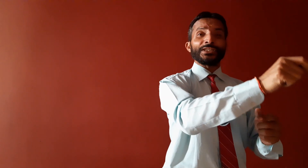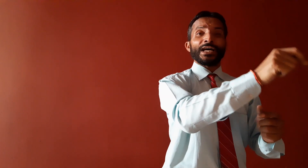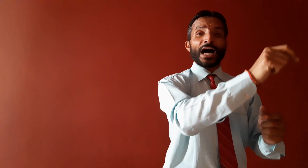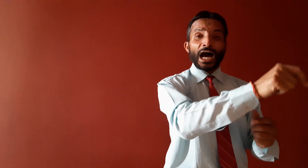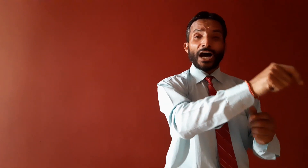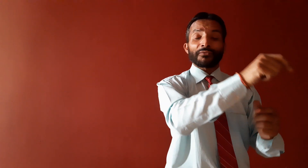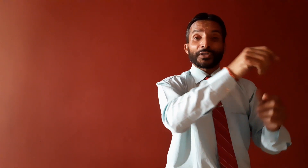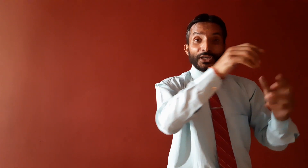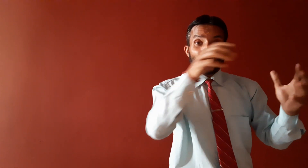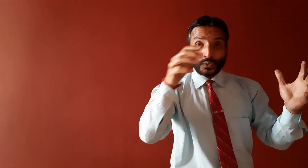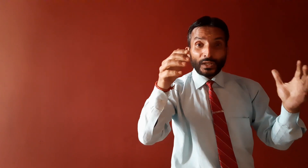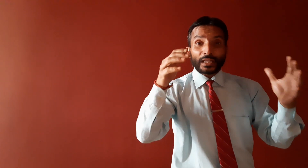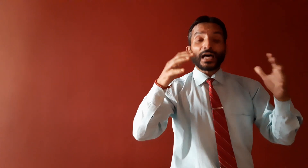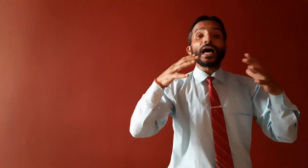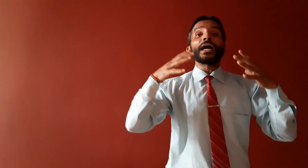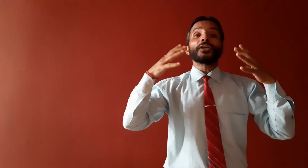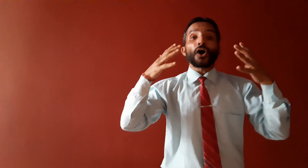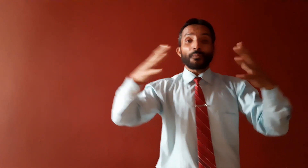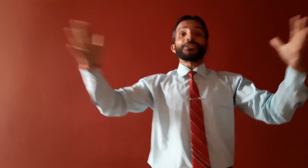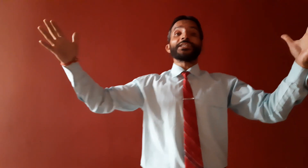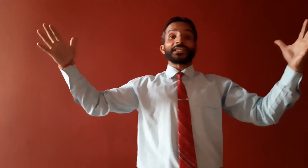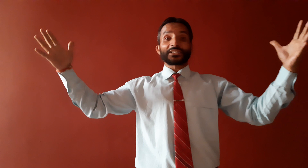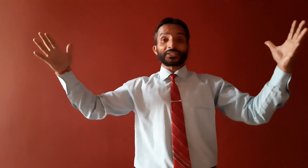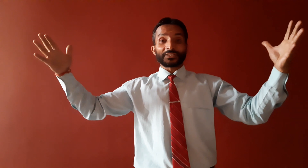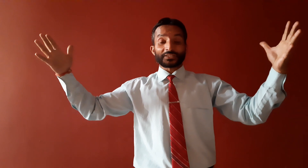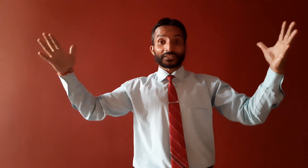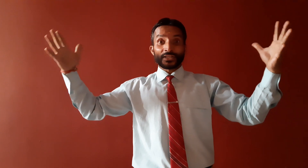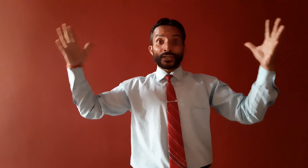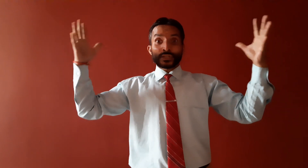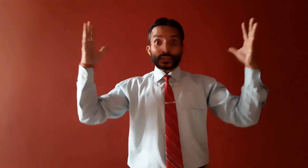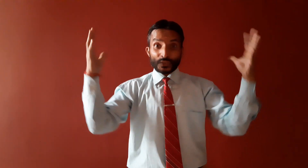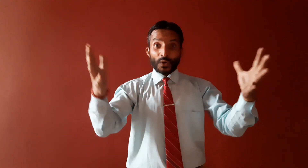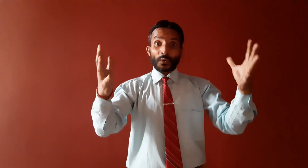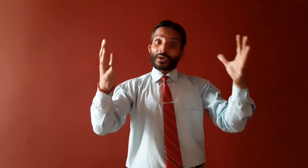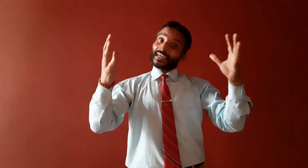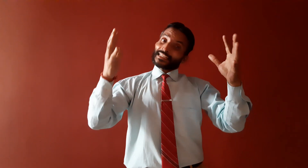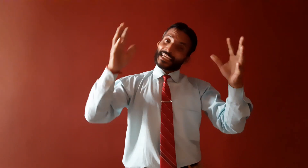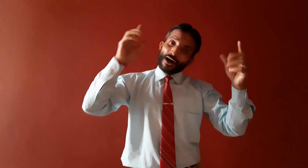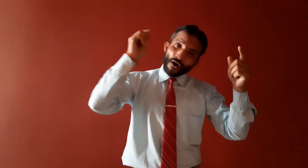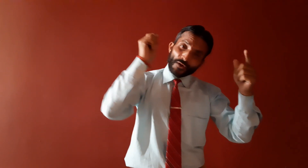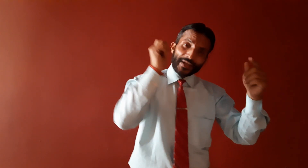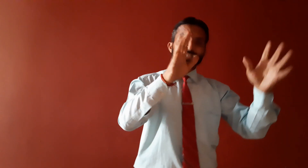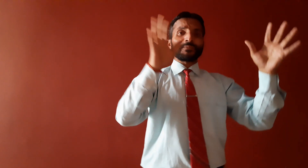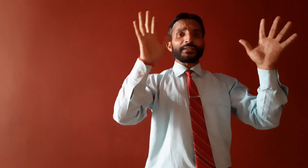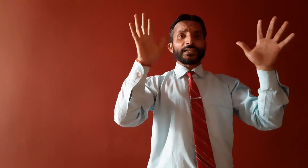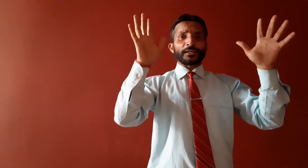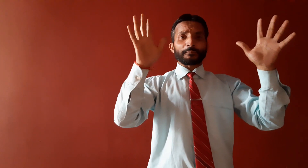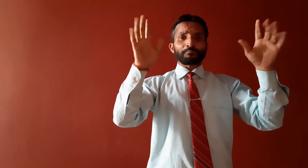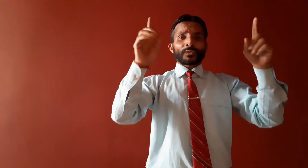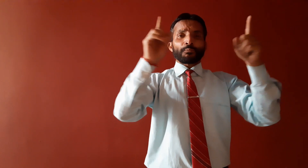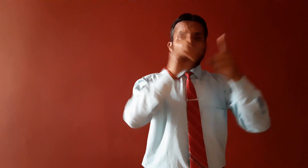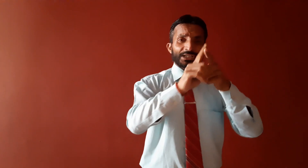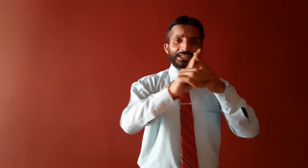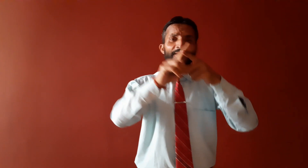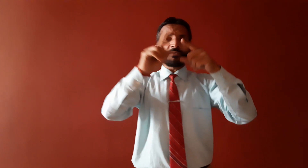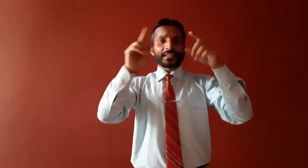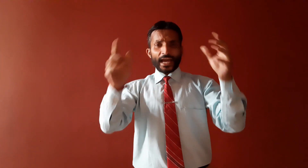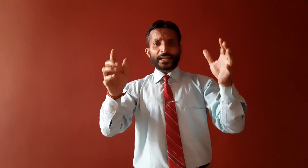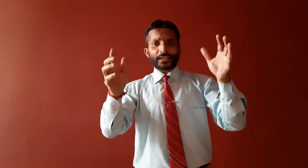have equal and opposite actions. So, they always be there. Positive and negative,